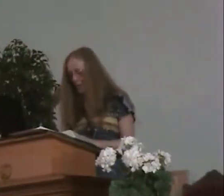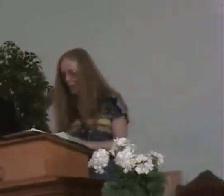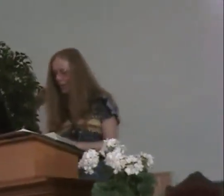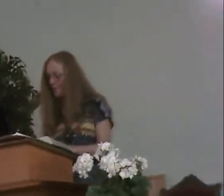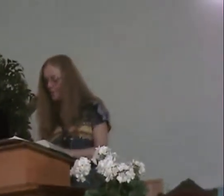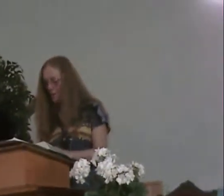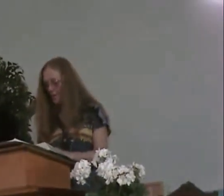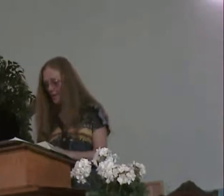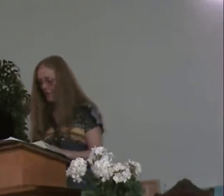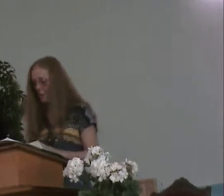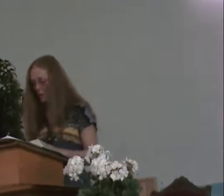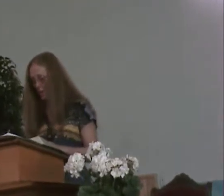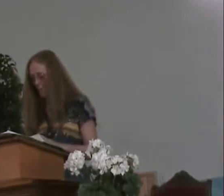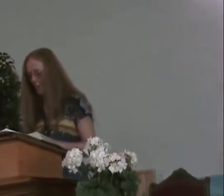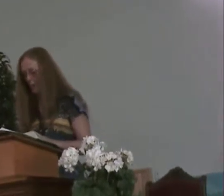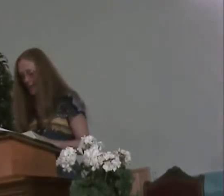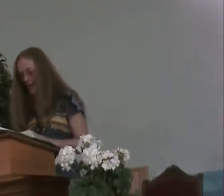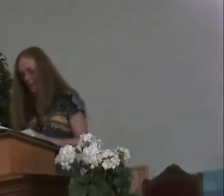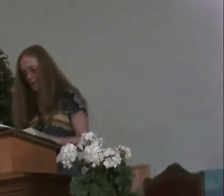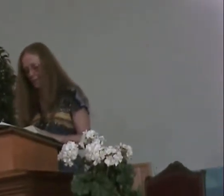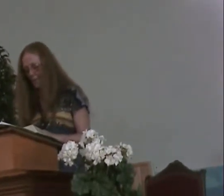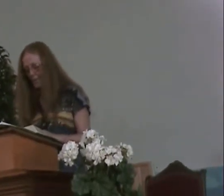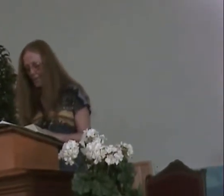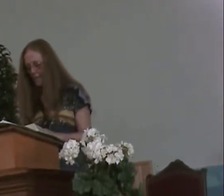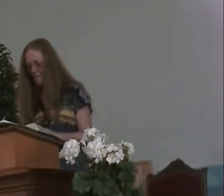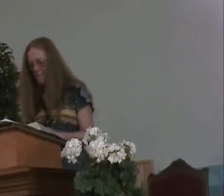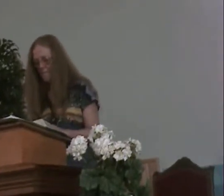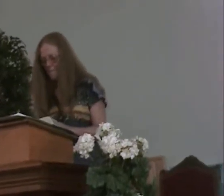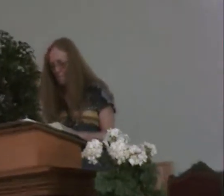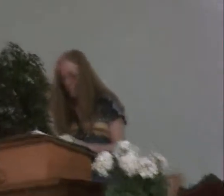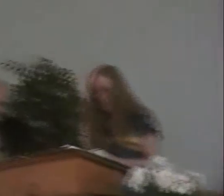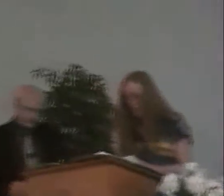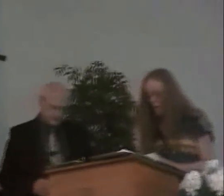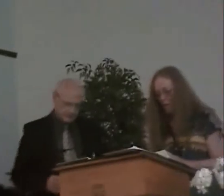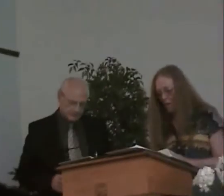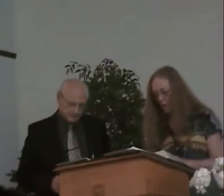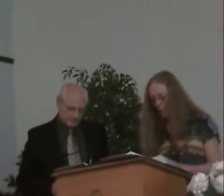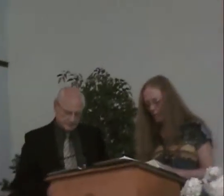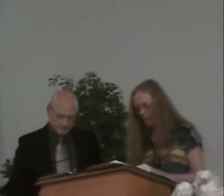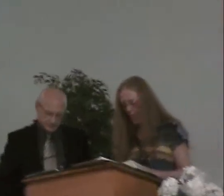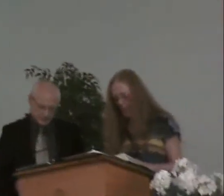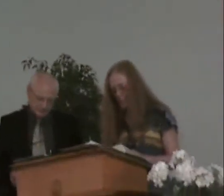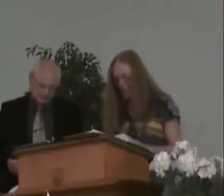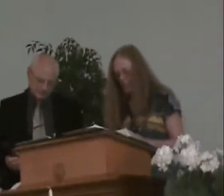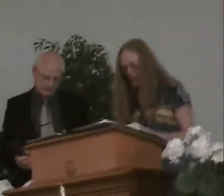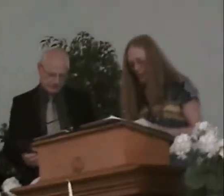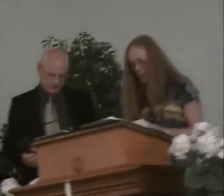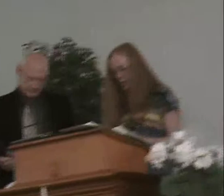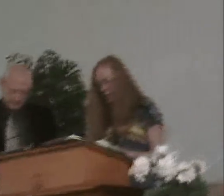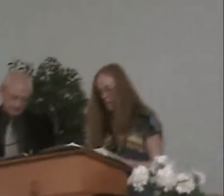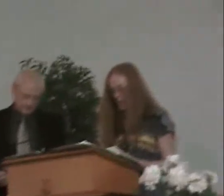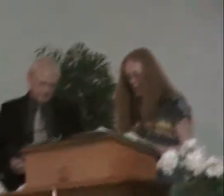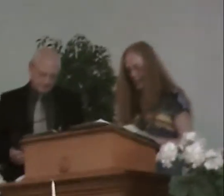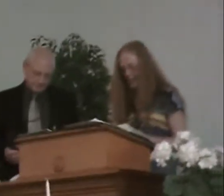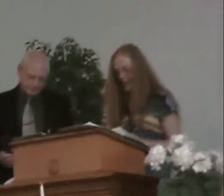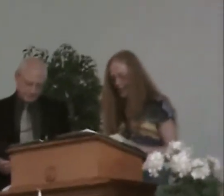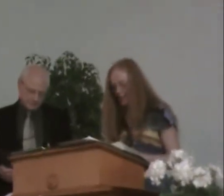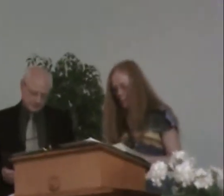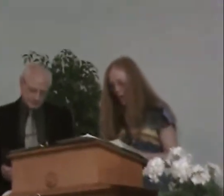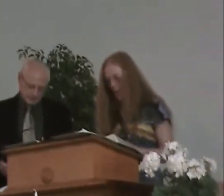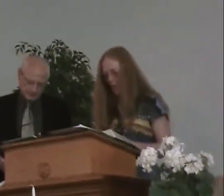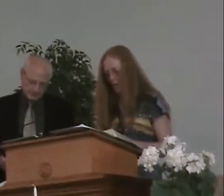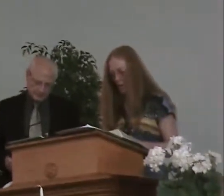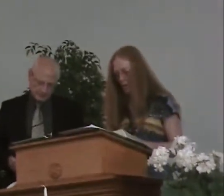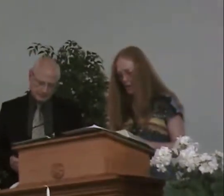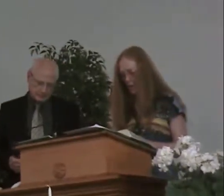I'm going to read 3 and 4, and then I'm going to jump and read 9 through 15. Knowing this first, that scoffers will come in the last